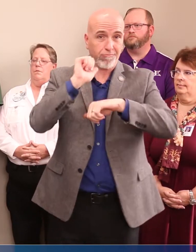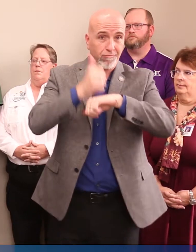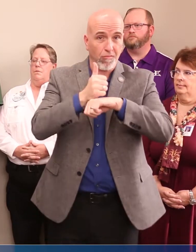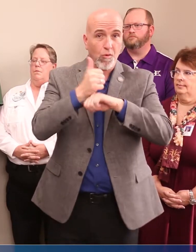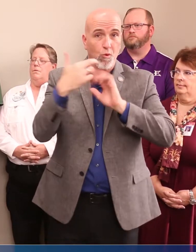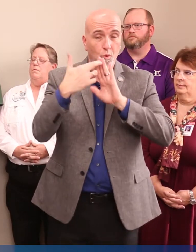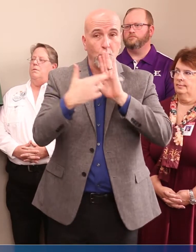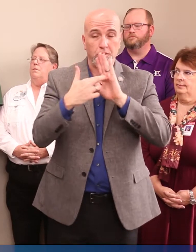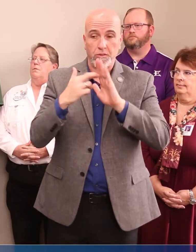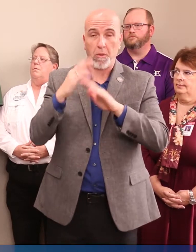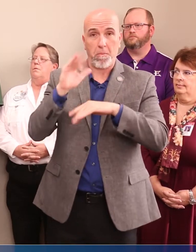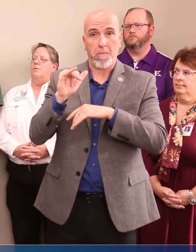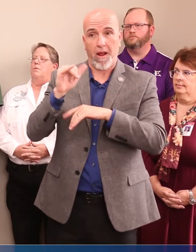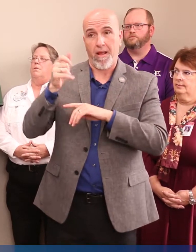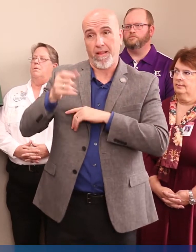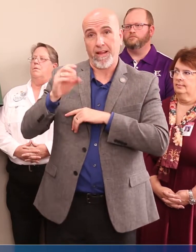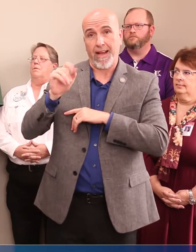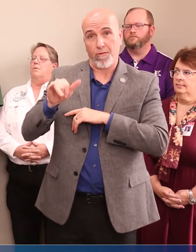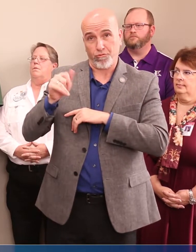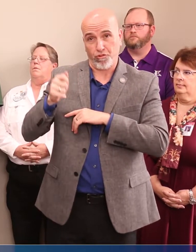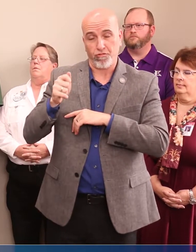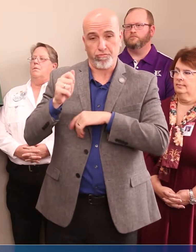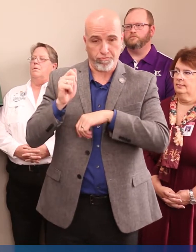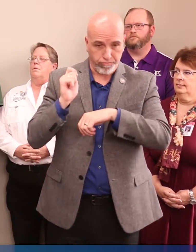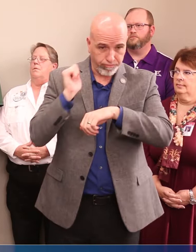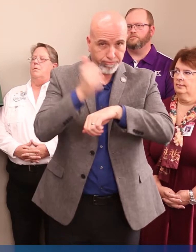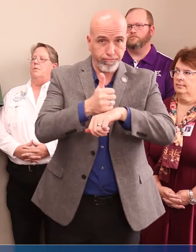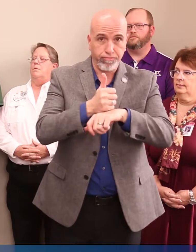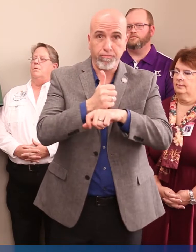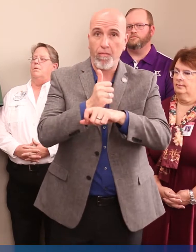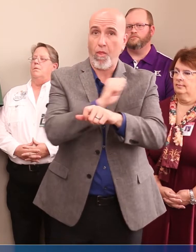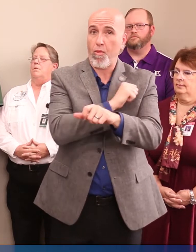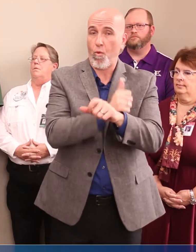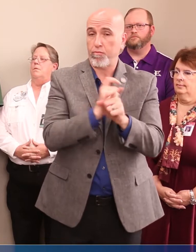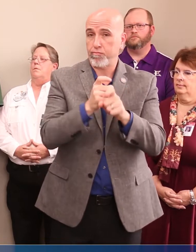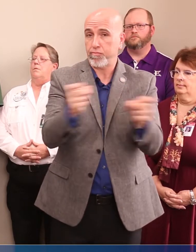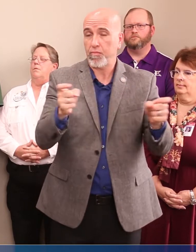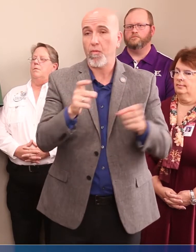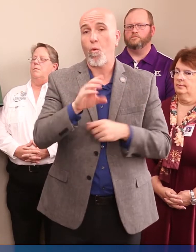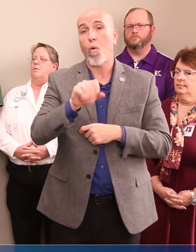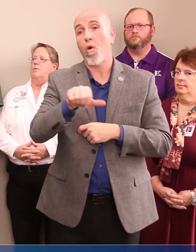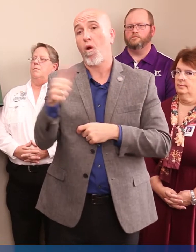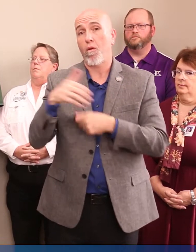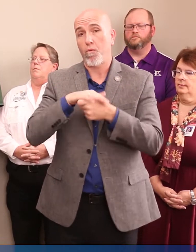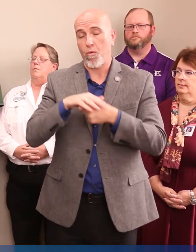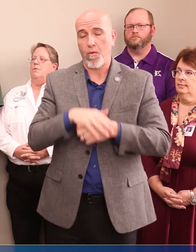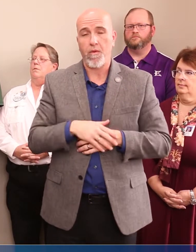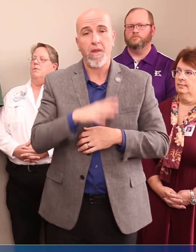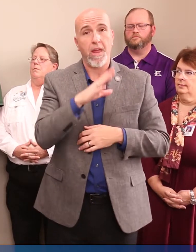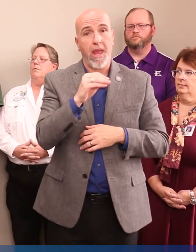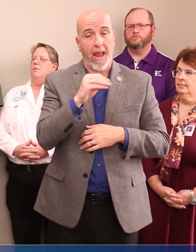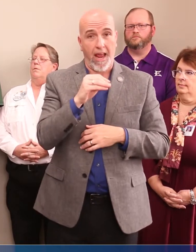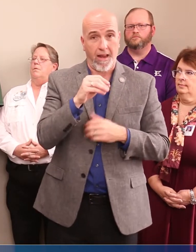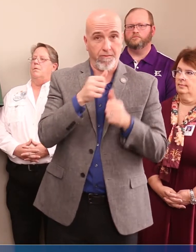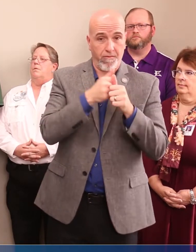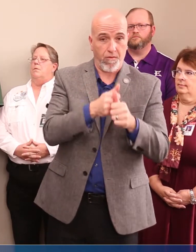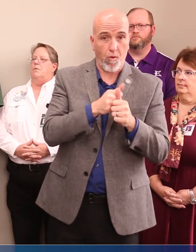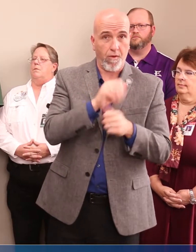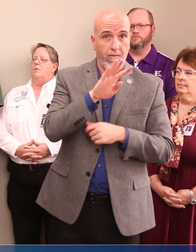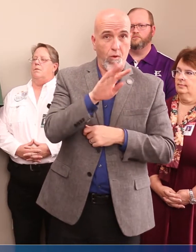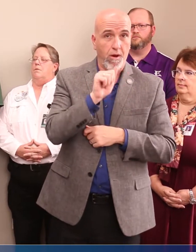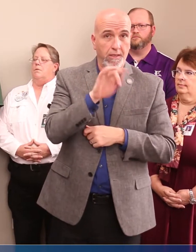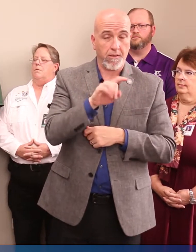powers vested by the county judge or other local officials. Be also proclaimed that pursuant to Section 418